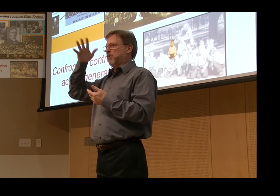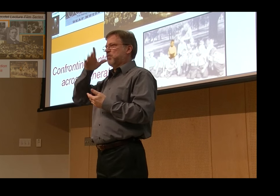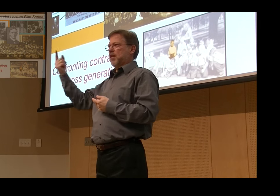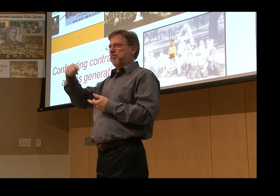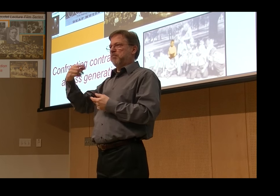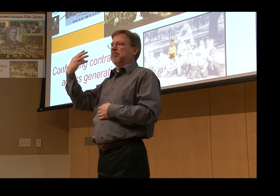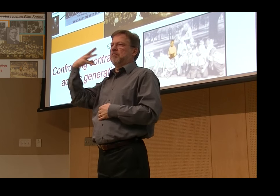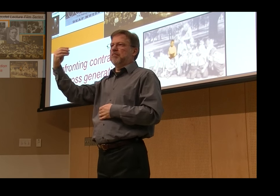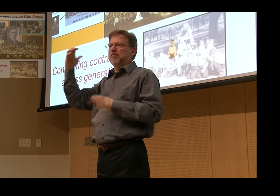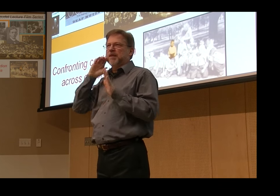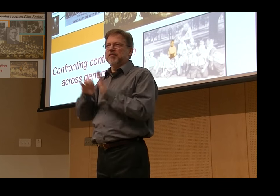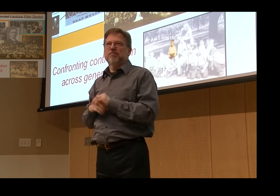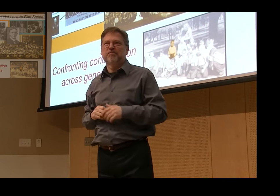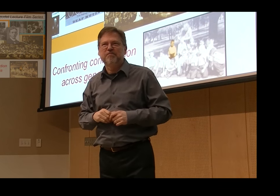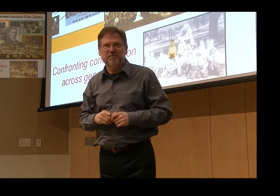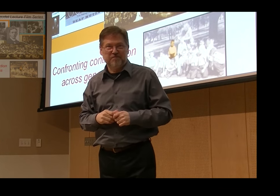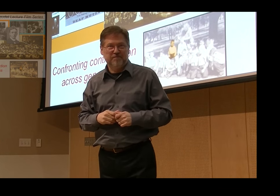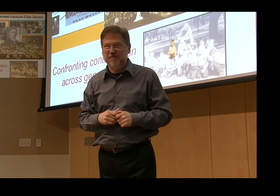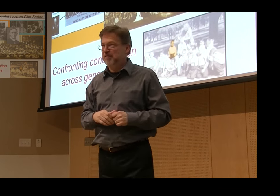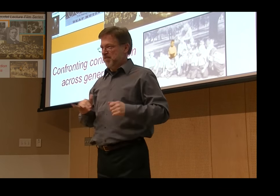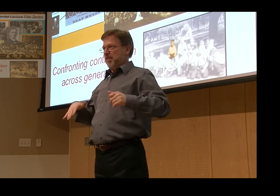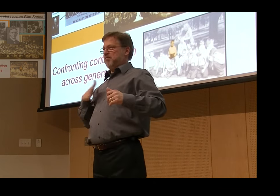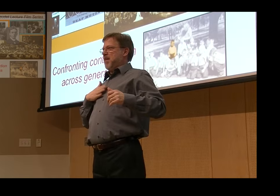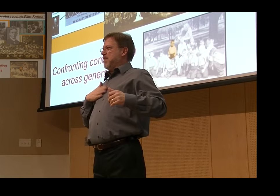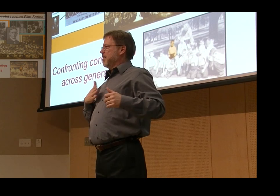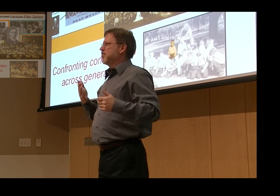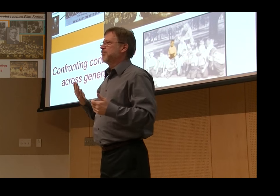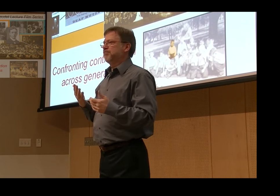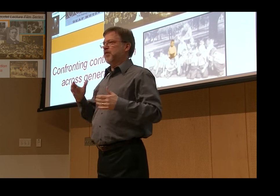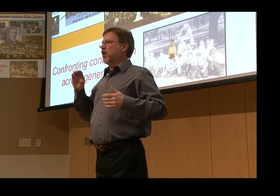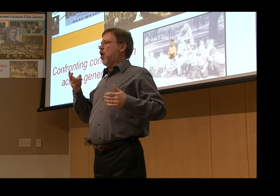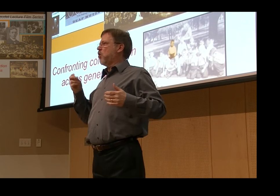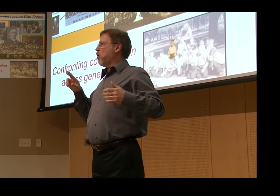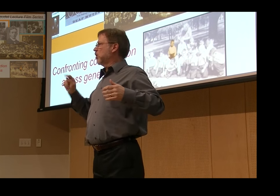fellows in my dorm. My parents came and took this picture of all of us gathered together.